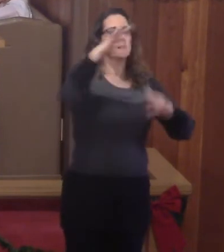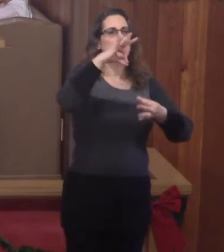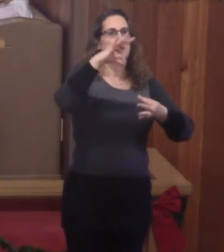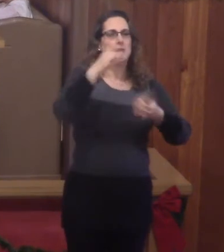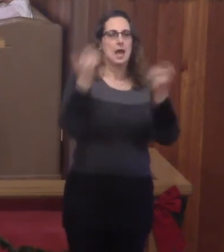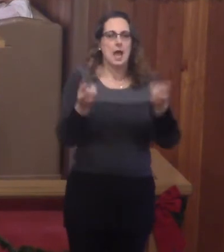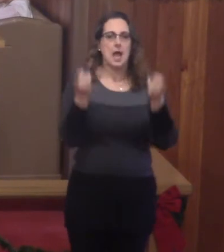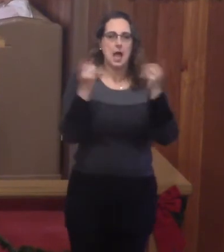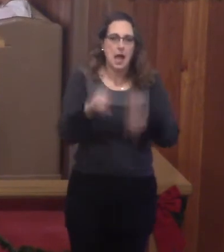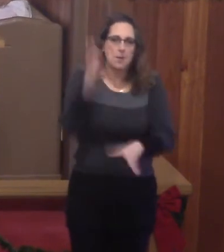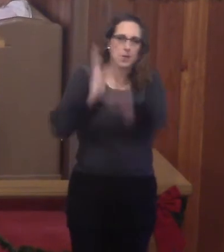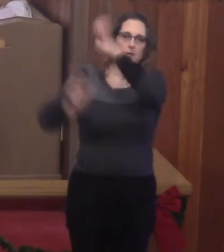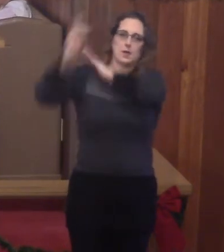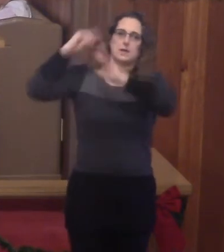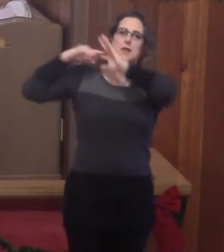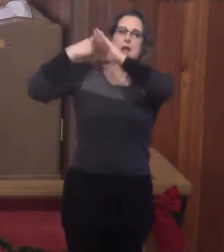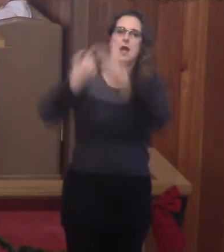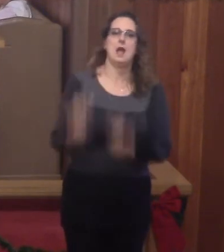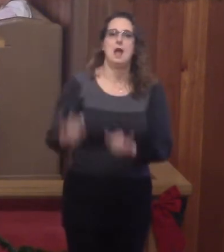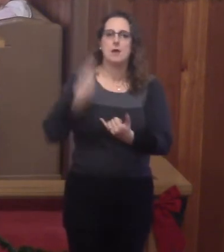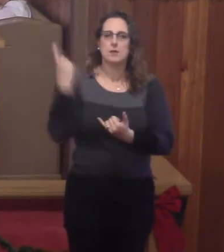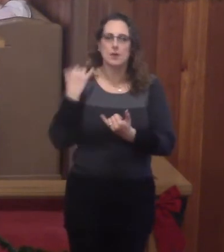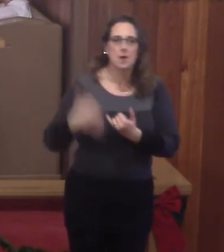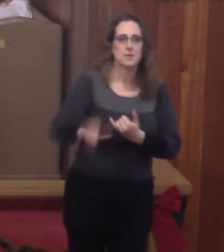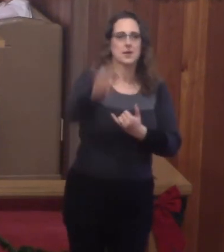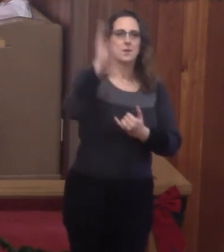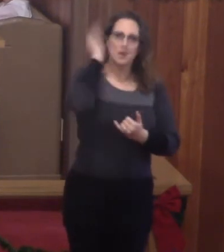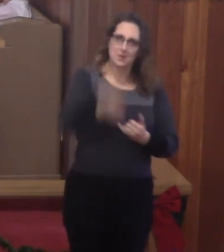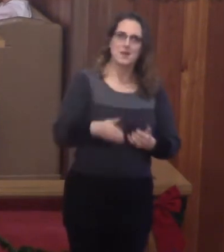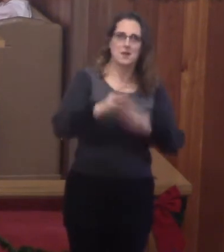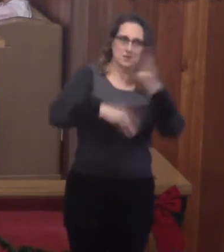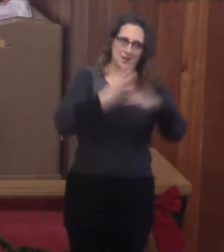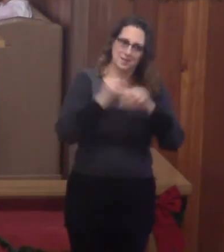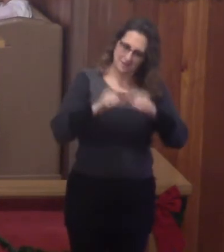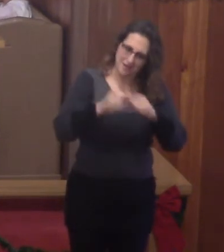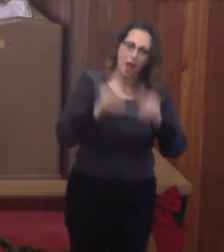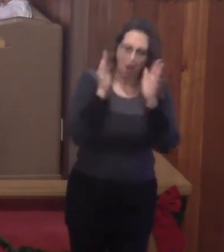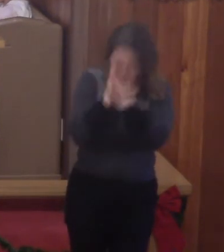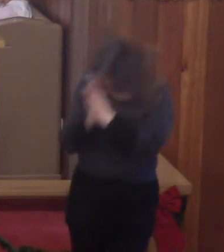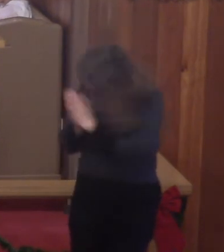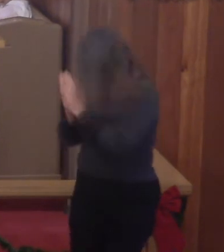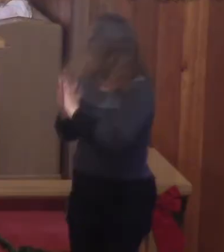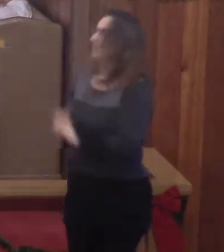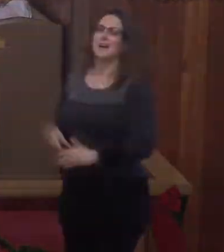Ghost. As was the beginning, his effort is now, and it shall be run without end. Amen. We rise.